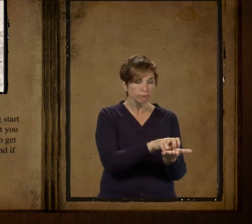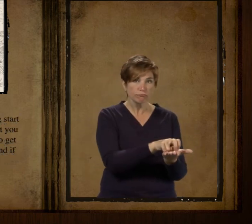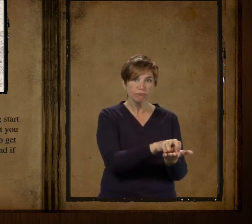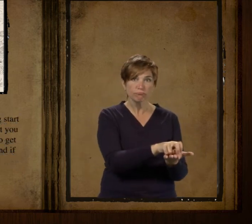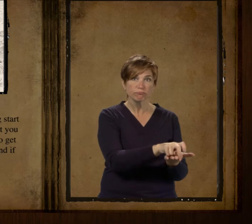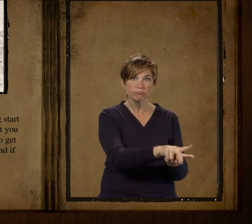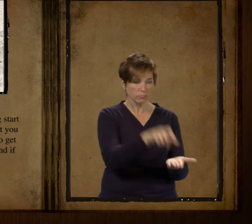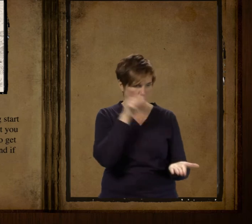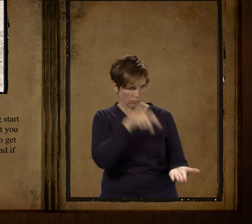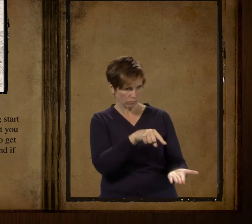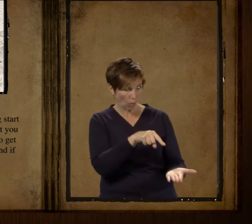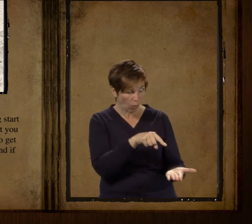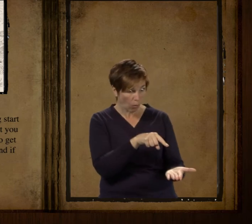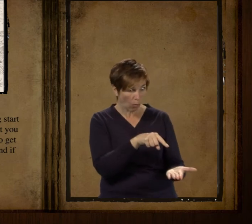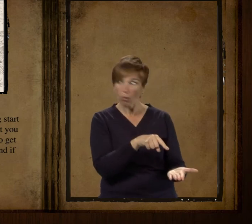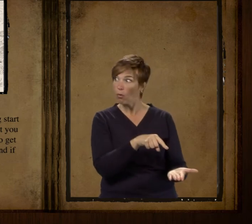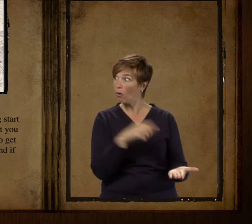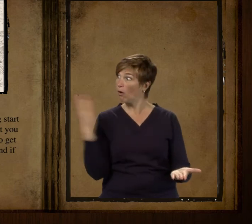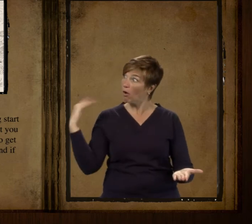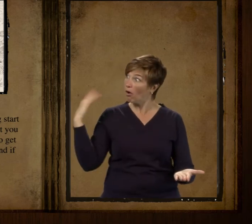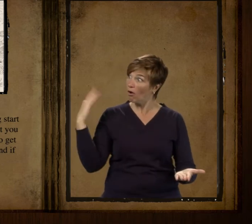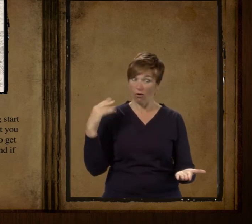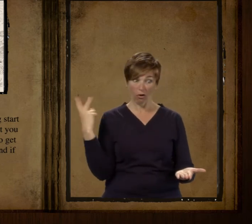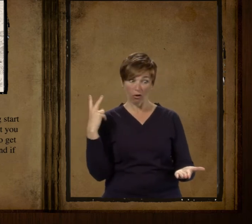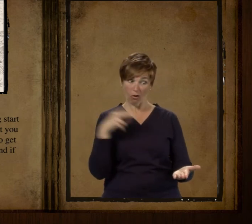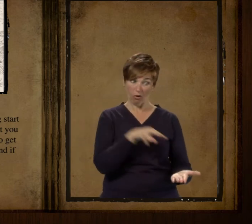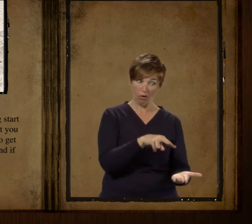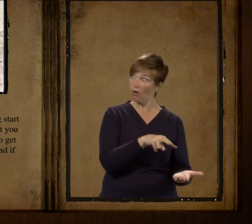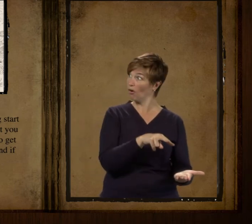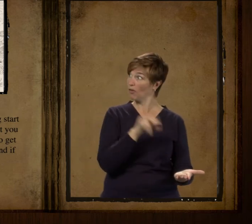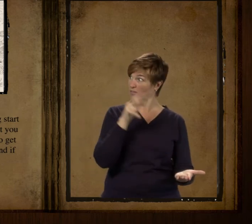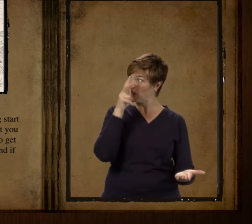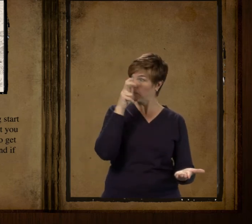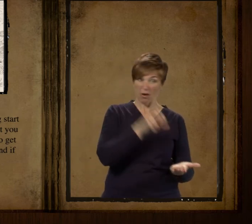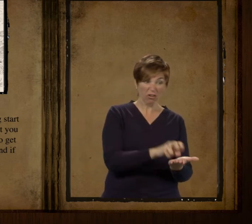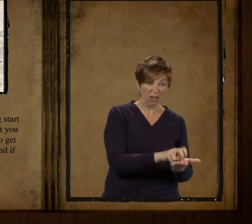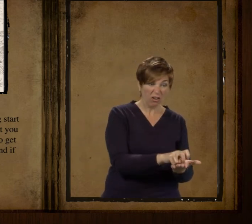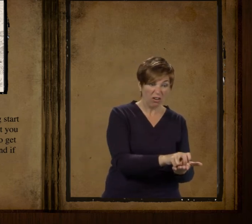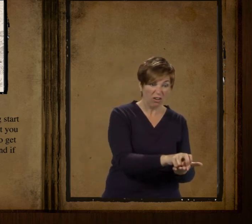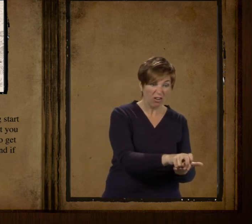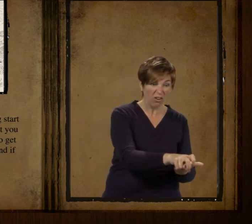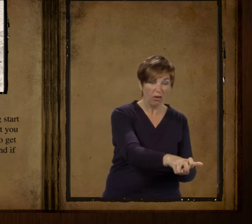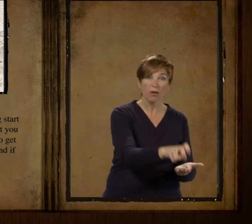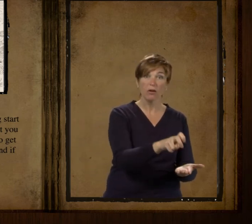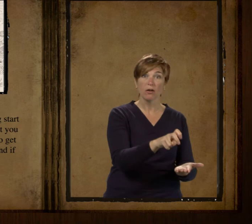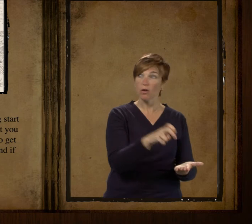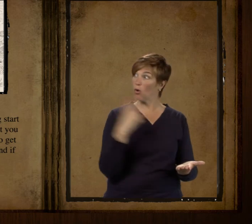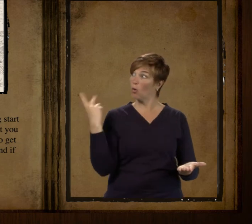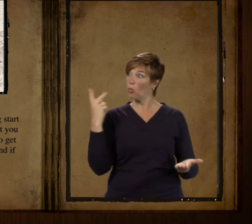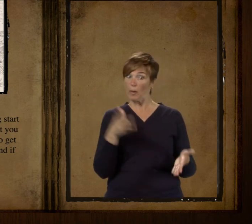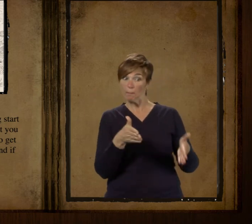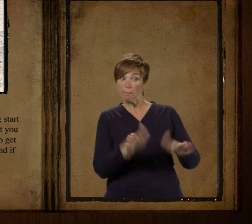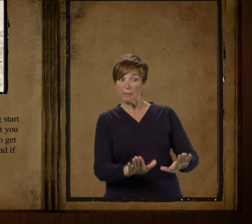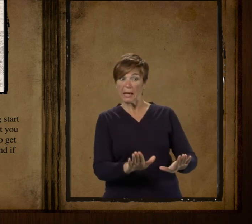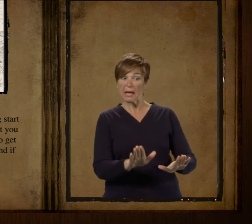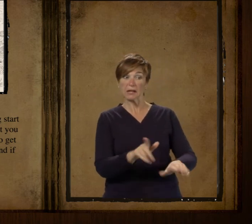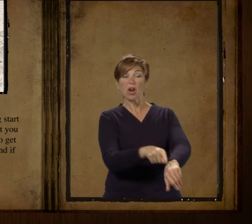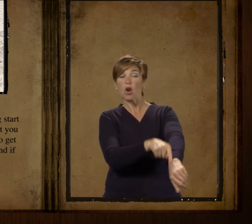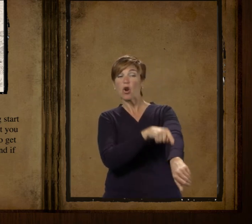if he even see a straddle bug start to go anywheres he would bet you how long it would take him to get wherever